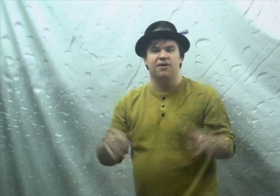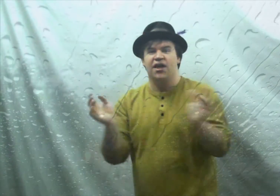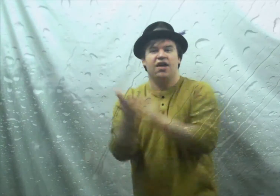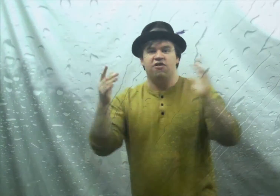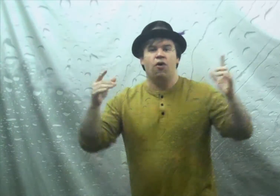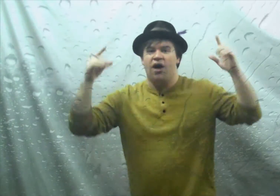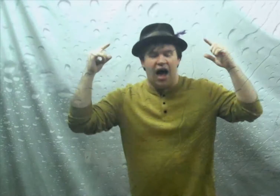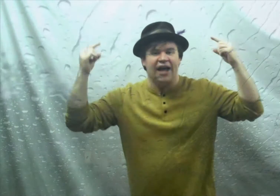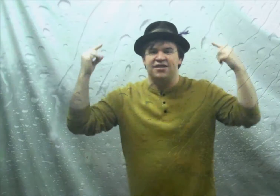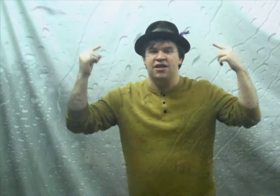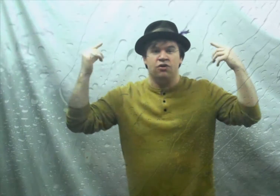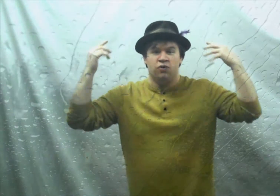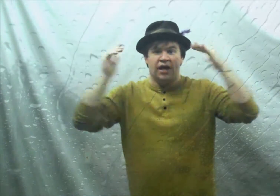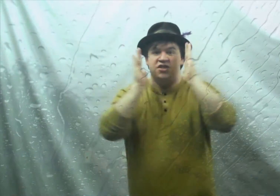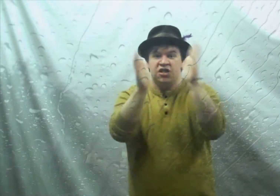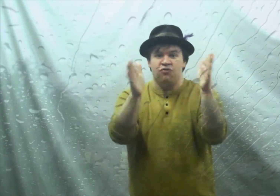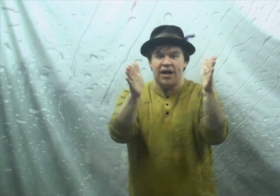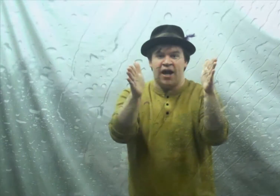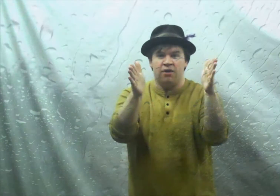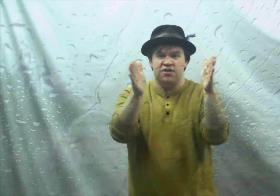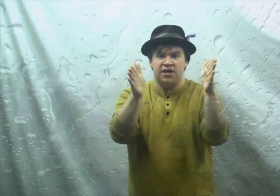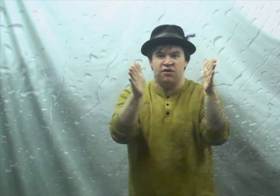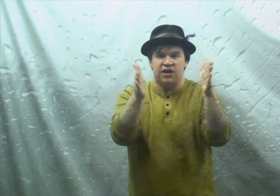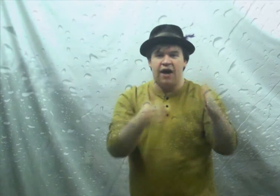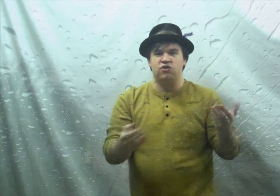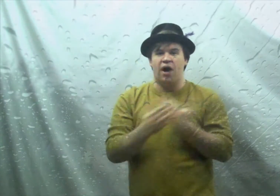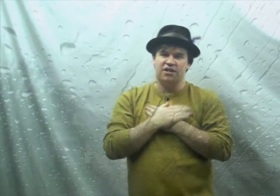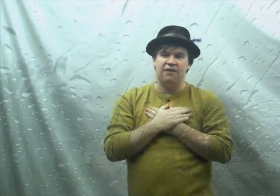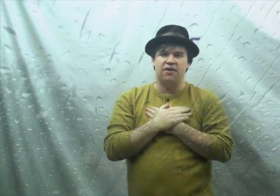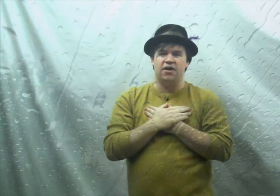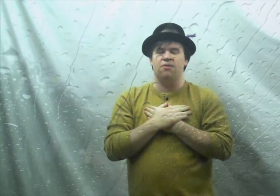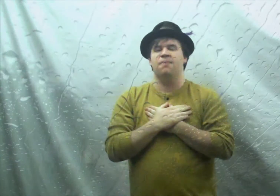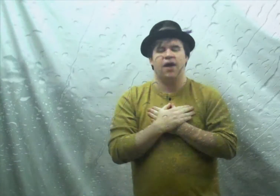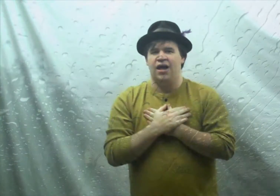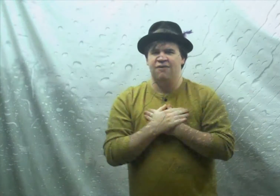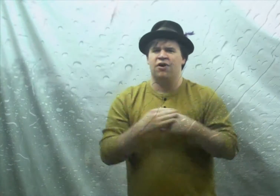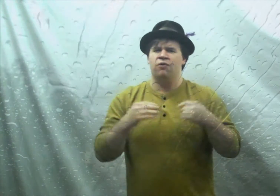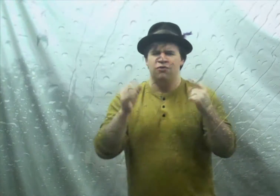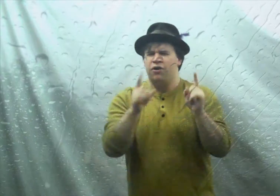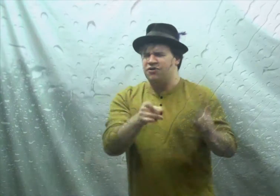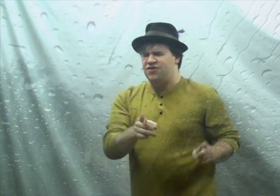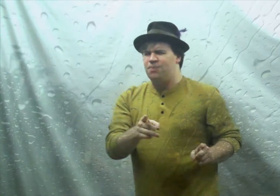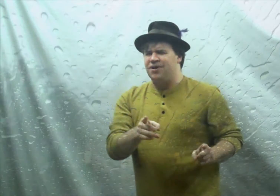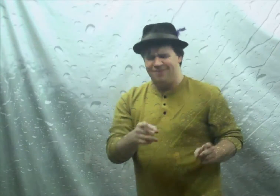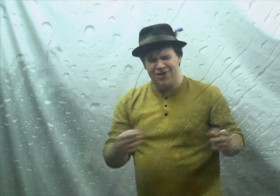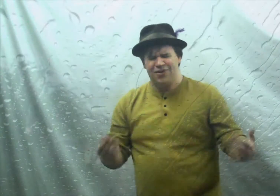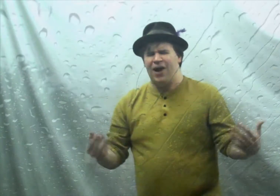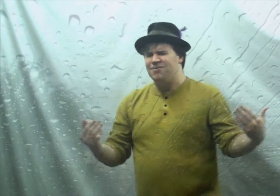so I see you I see you right now sitting on your couch watching my video even though you know you're stupid you know I'm